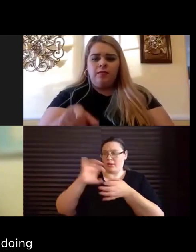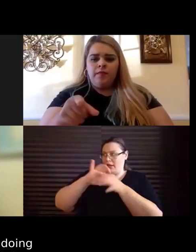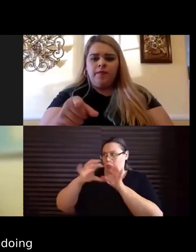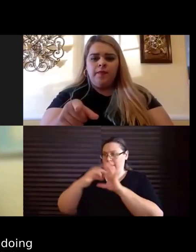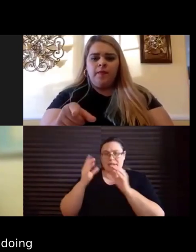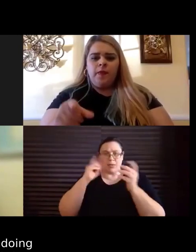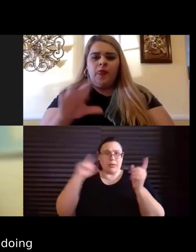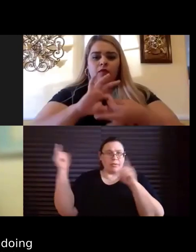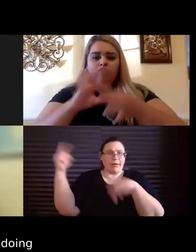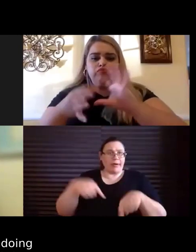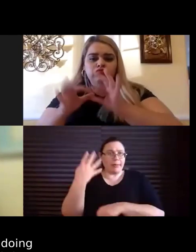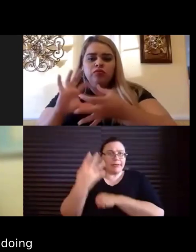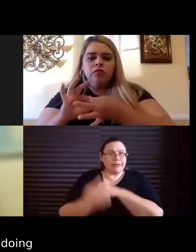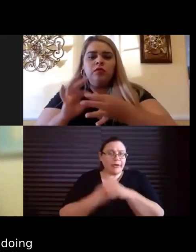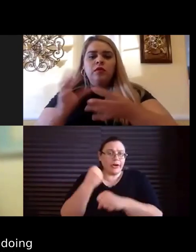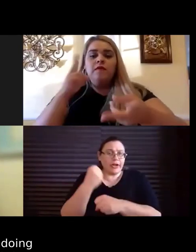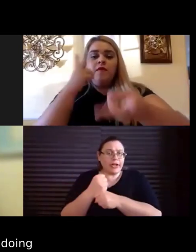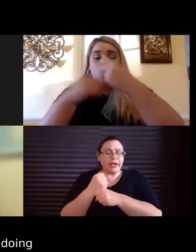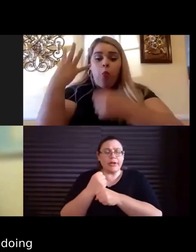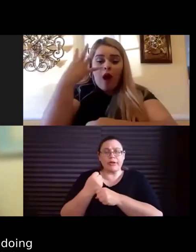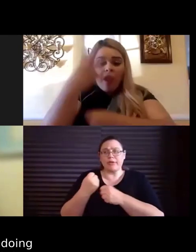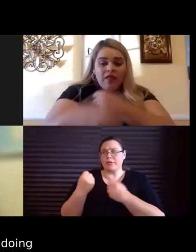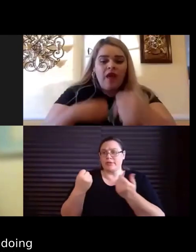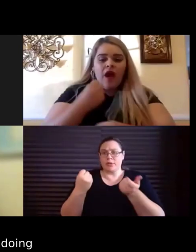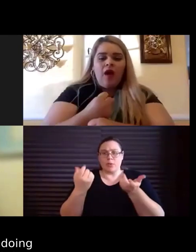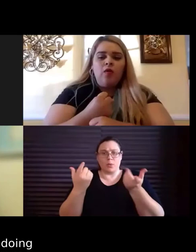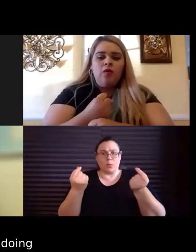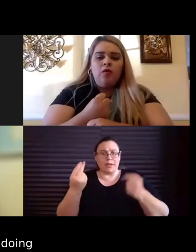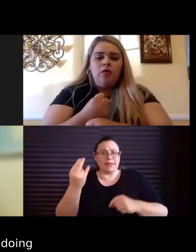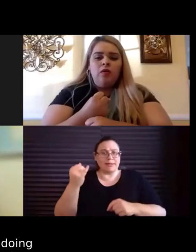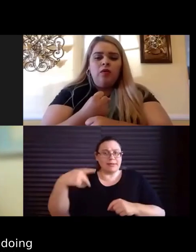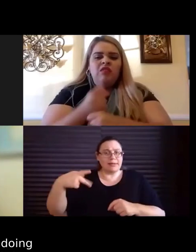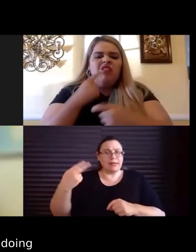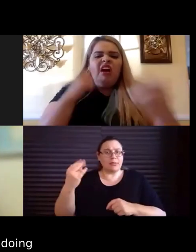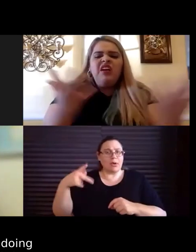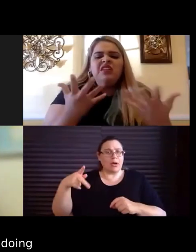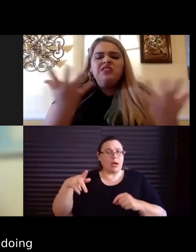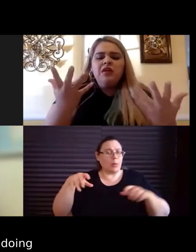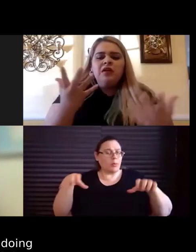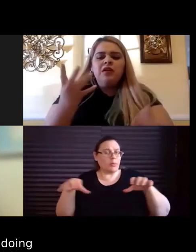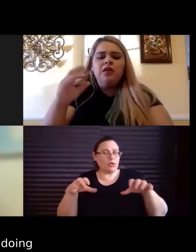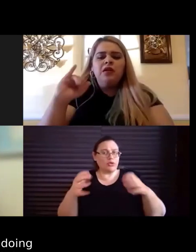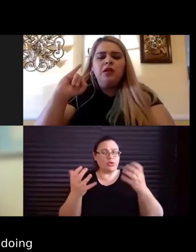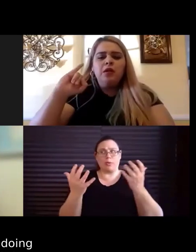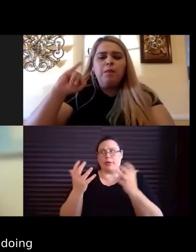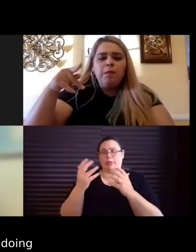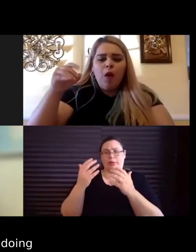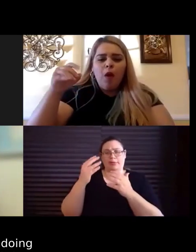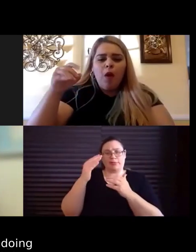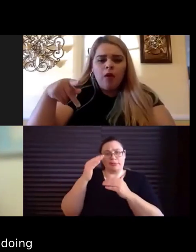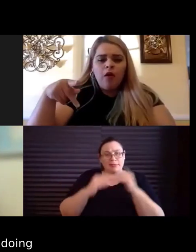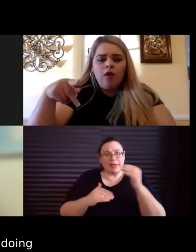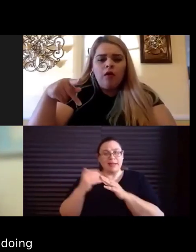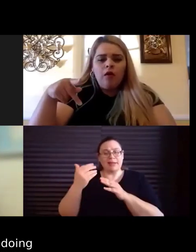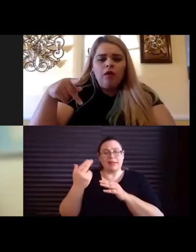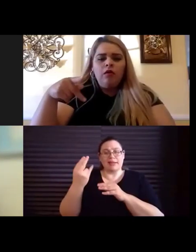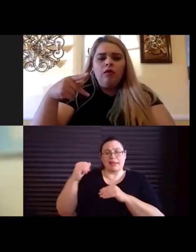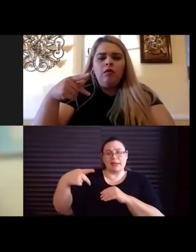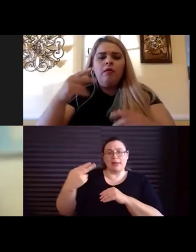And what, what Quip Hop is doing is, um, building a Quip Hop Institute,